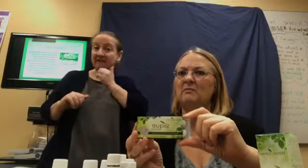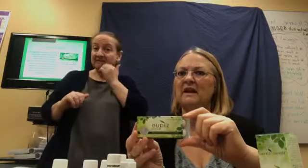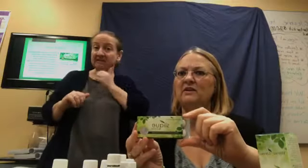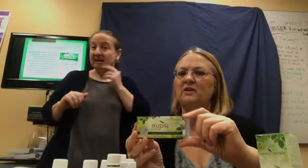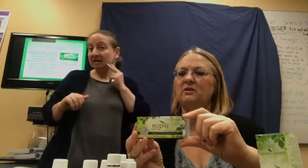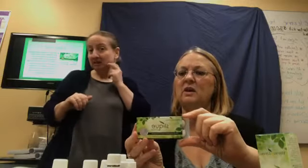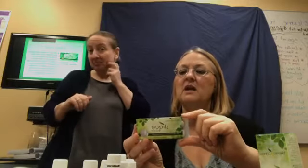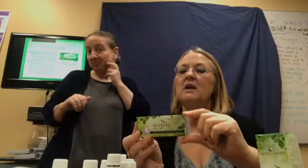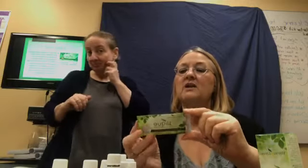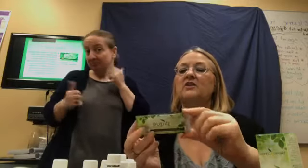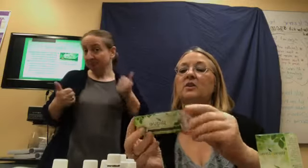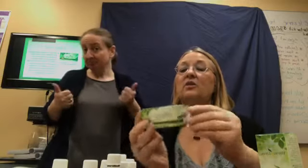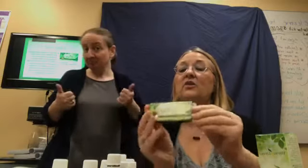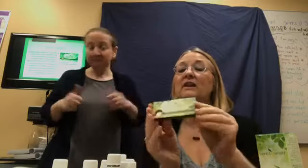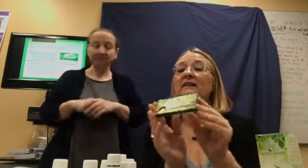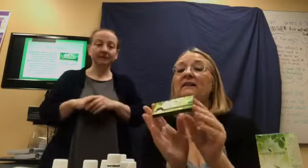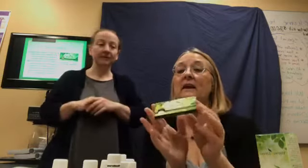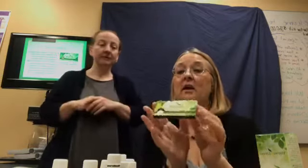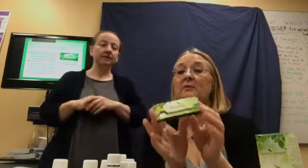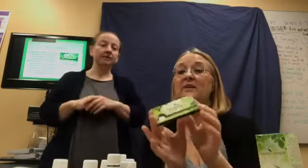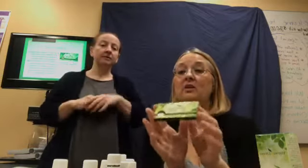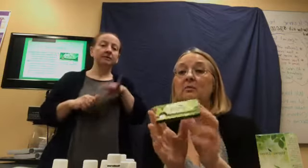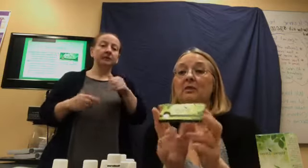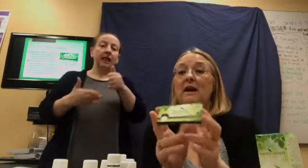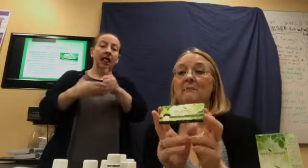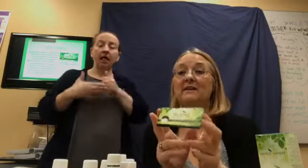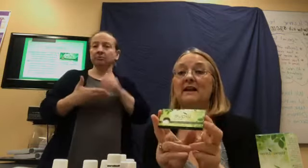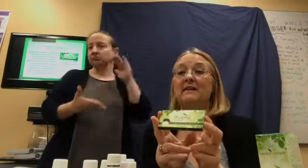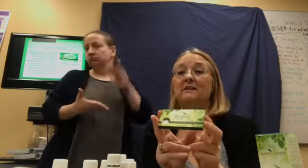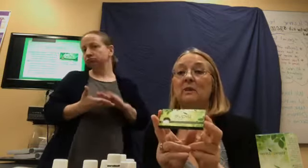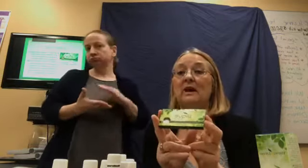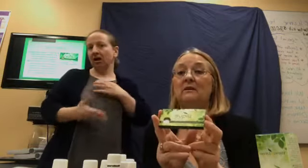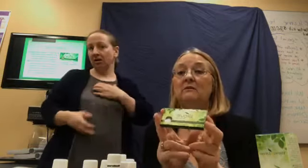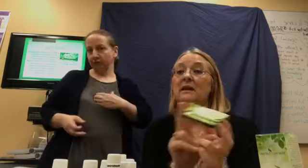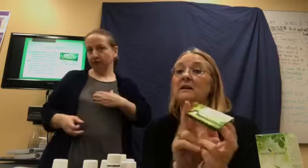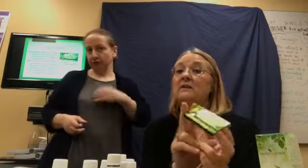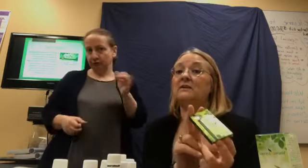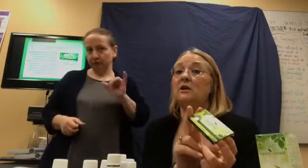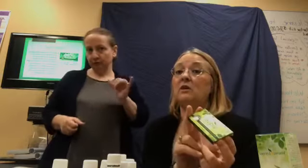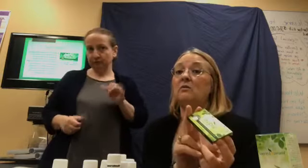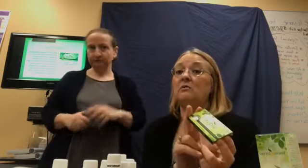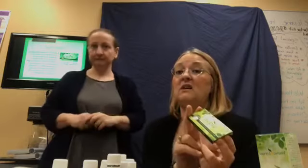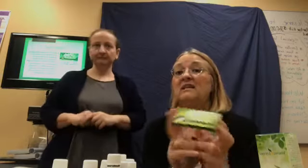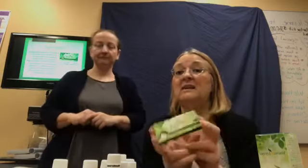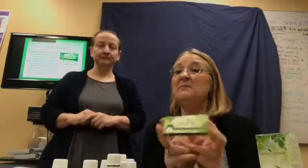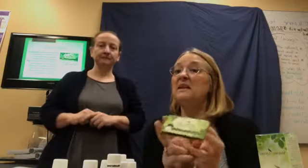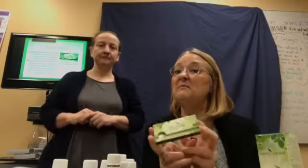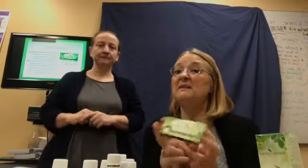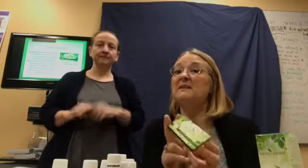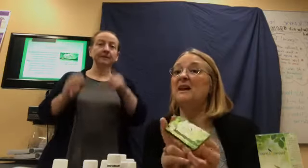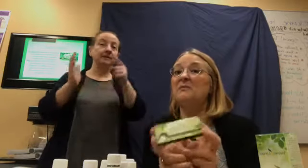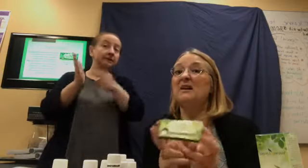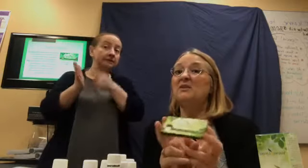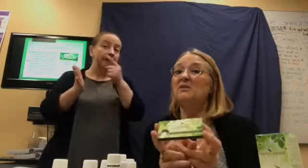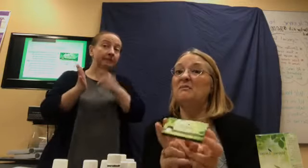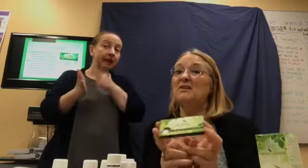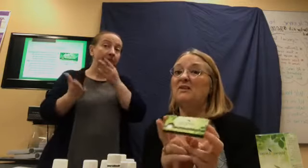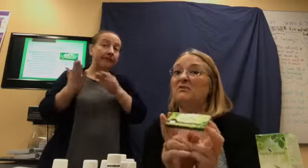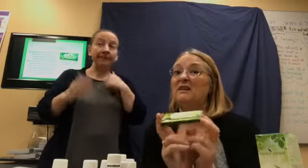buy too. So, this helps to curb your appetite as well. So, sometimes I might chew up to three